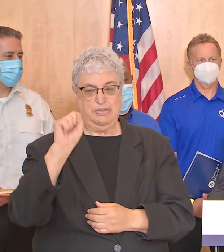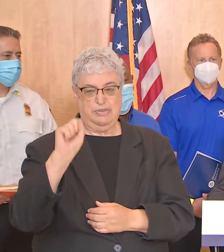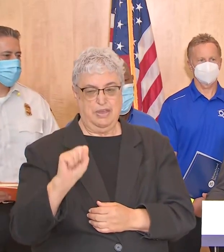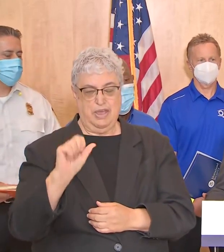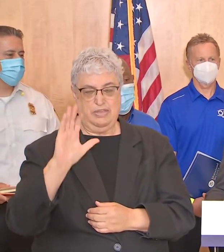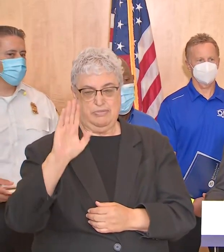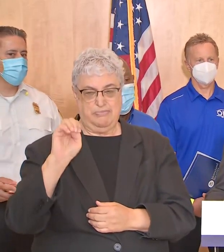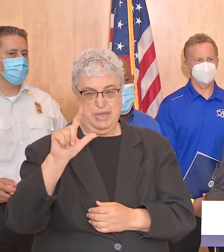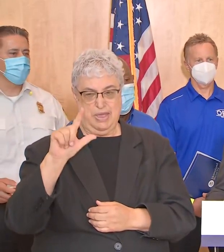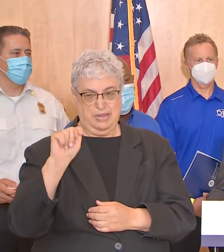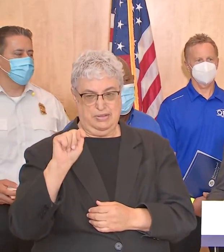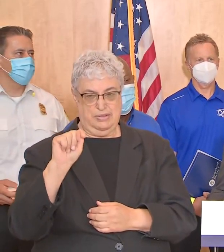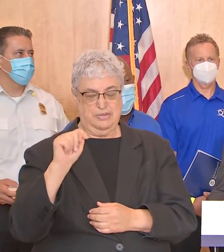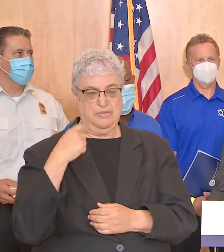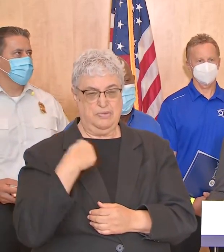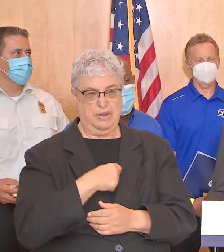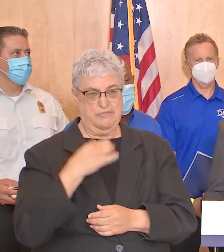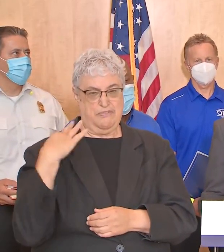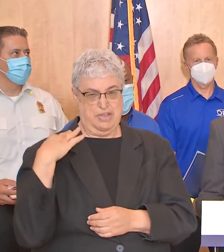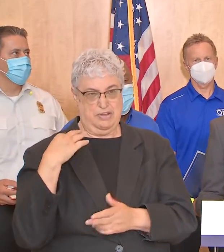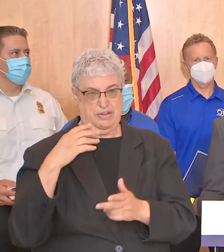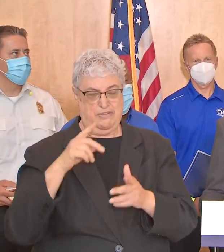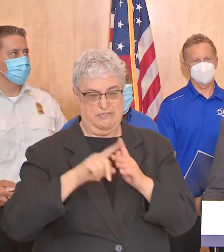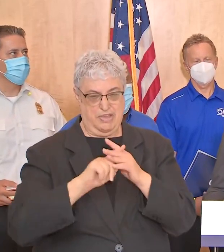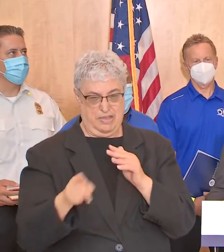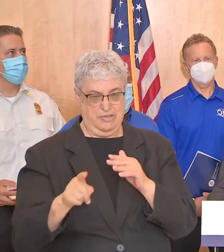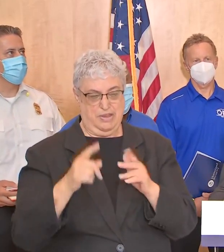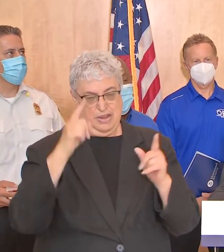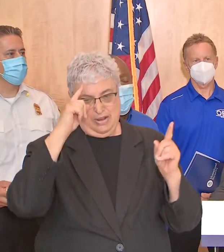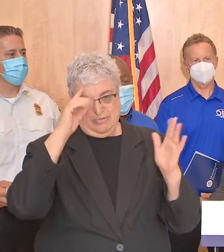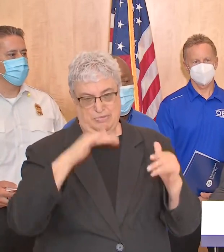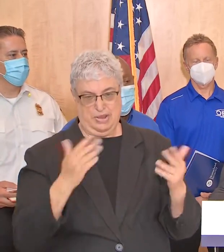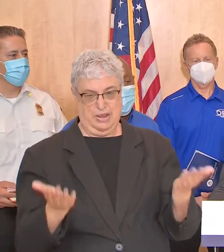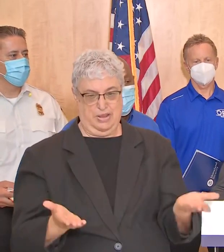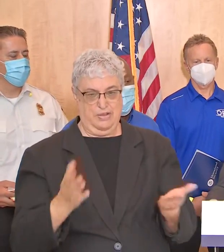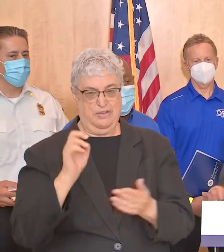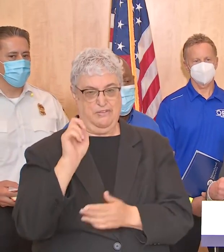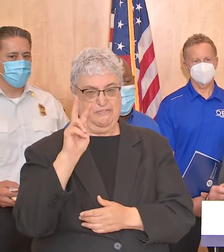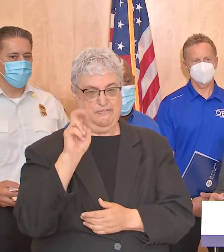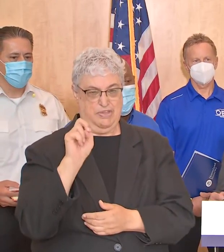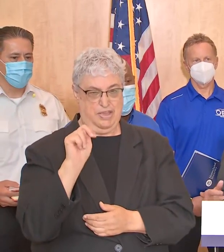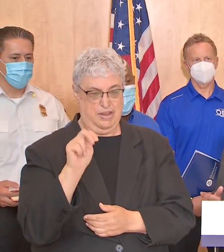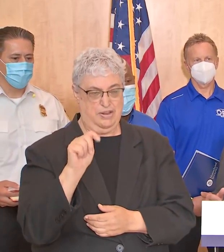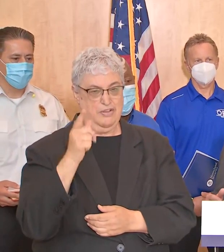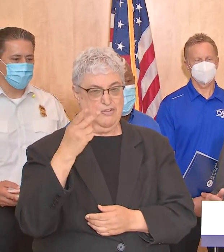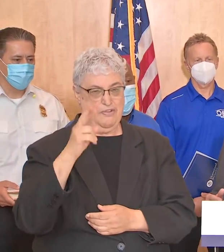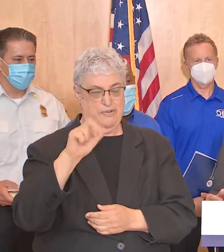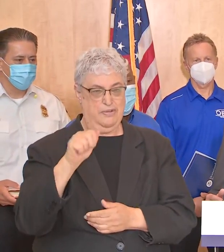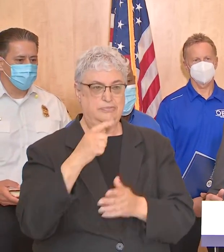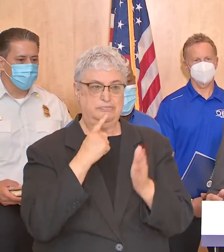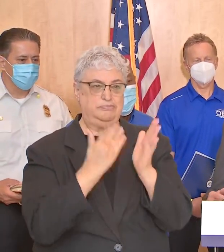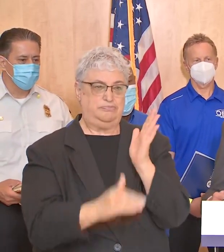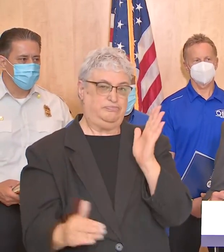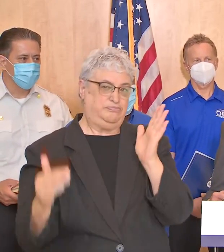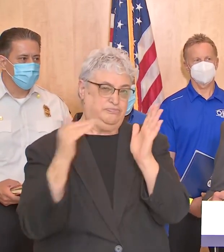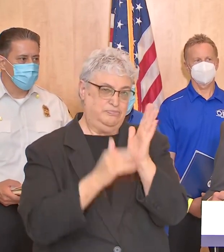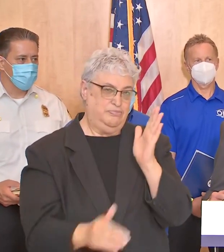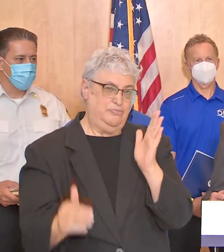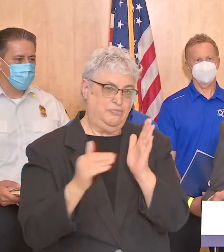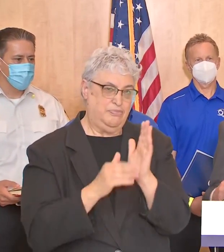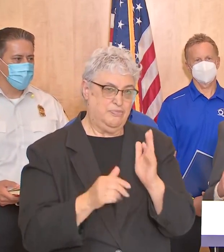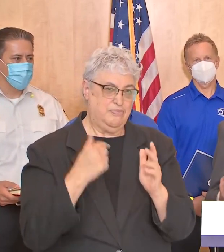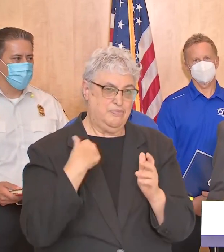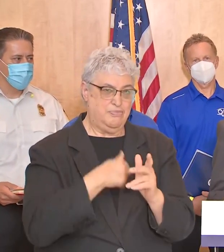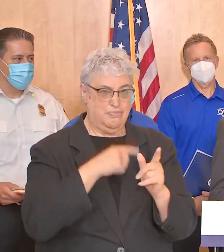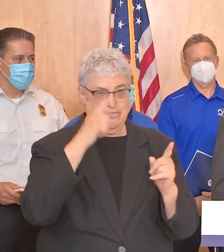evacuated did voluntary evacuation of those areas in anticipation of this event as you've heard repeatedly we anticipate